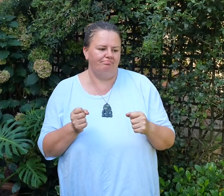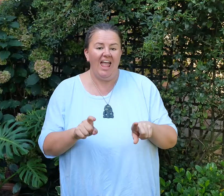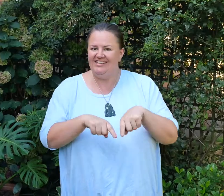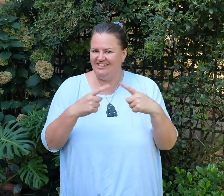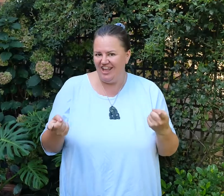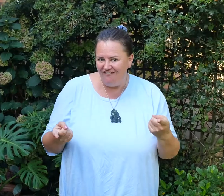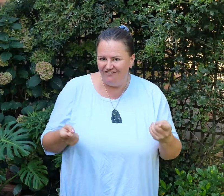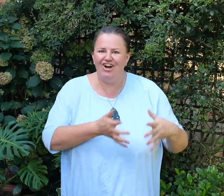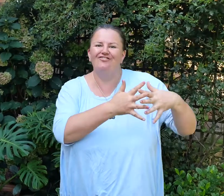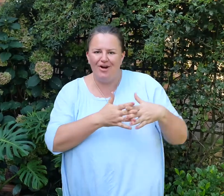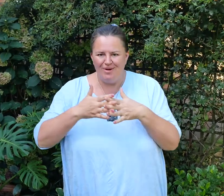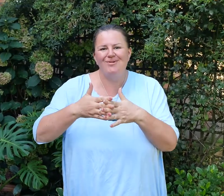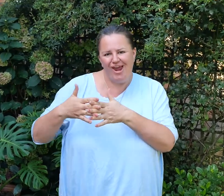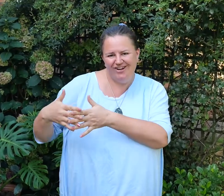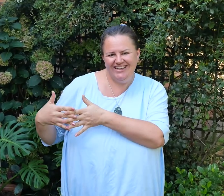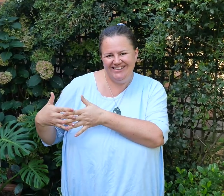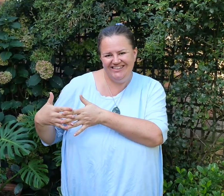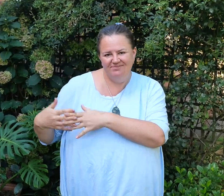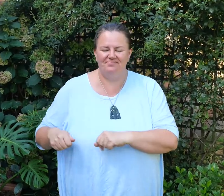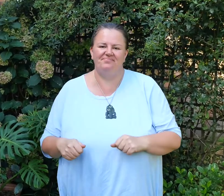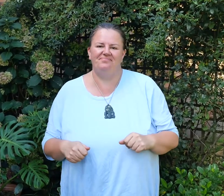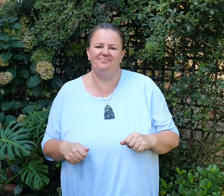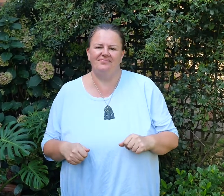Different again from American sign.